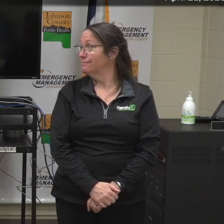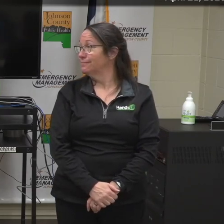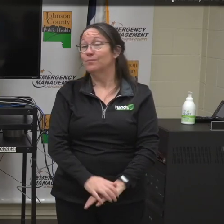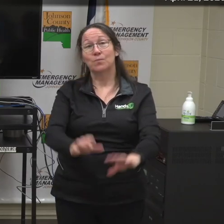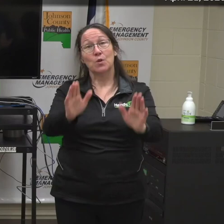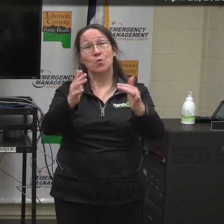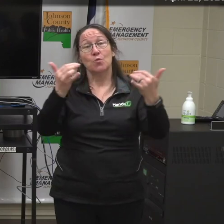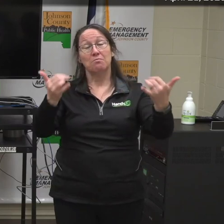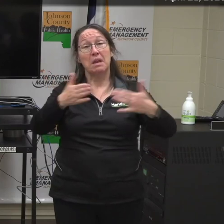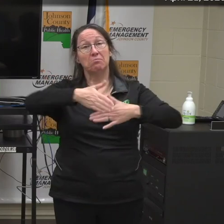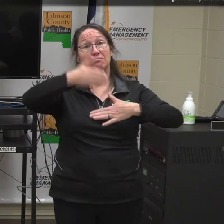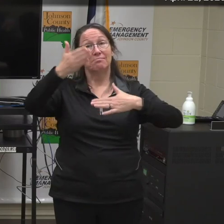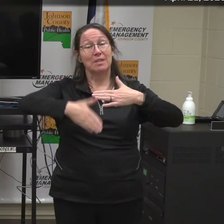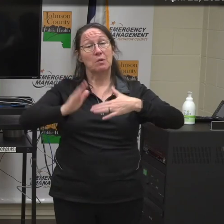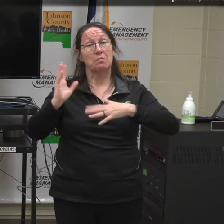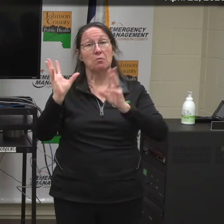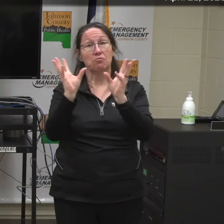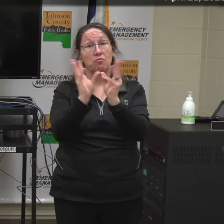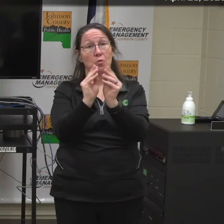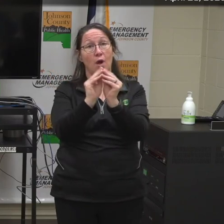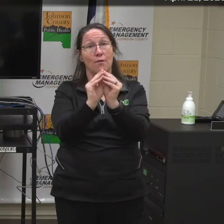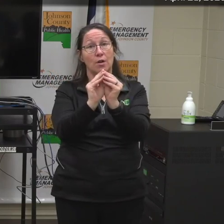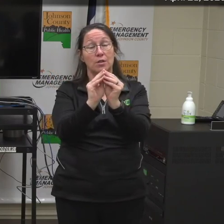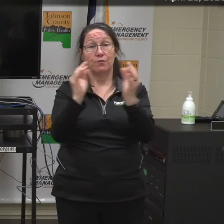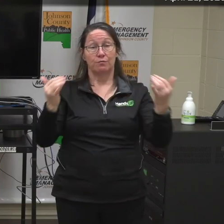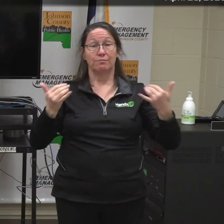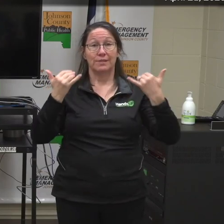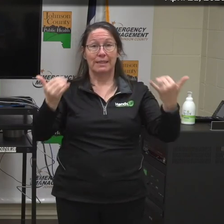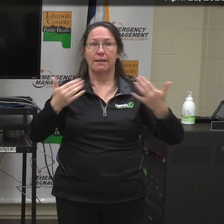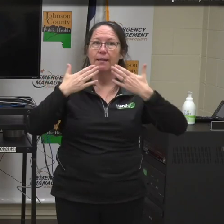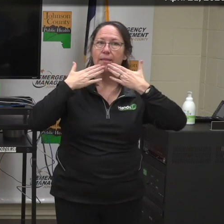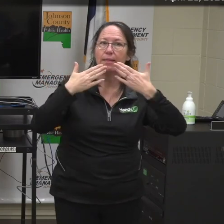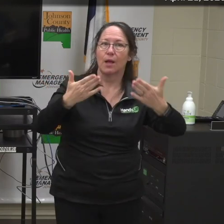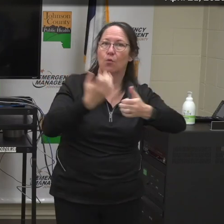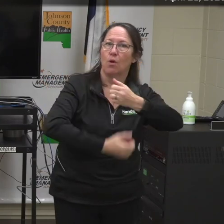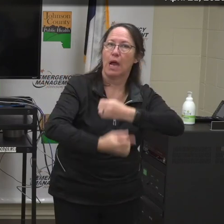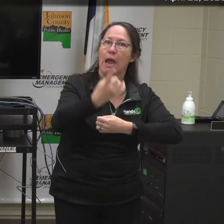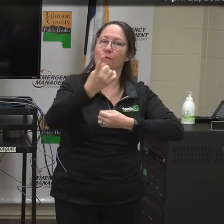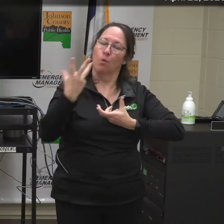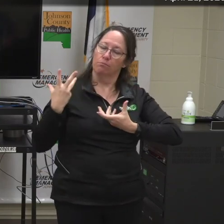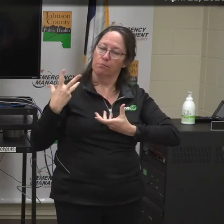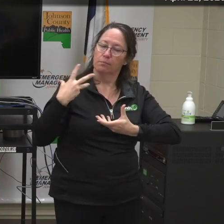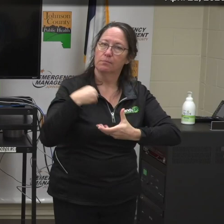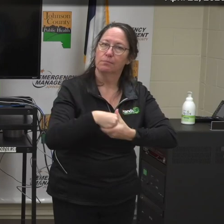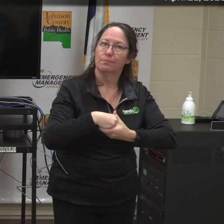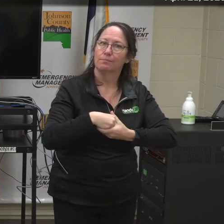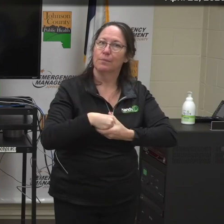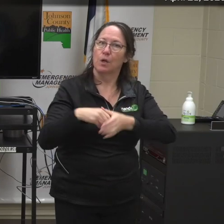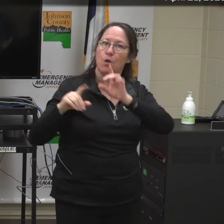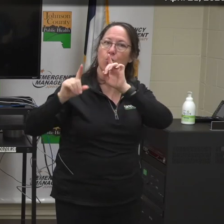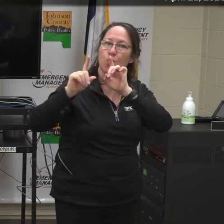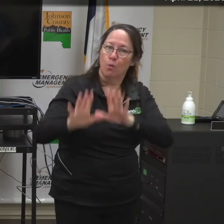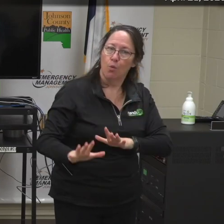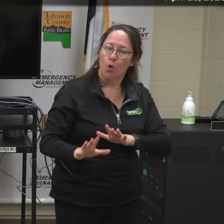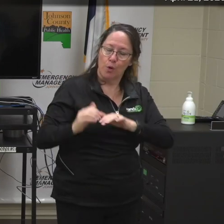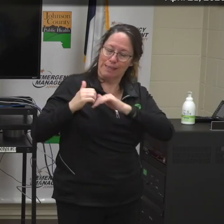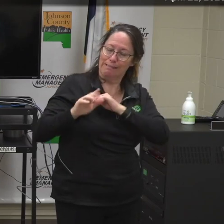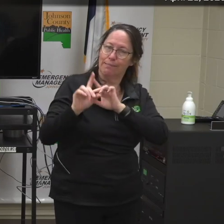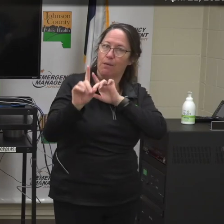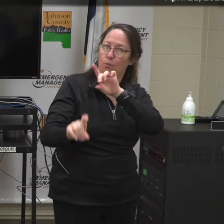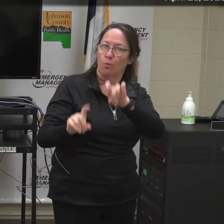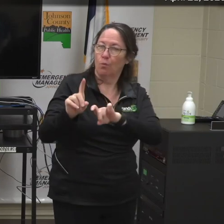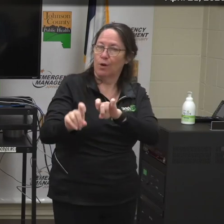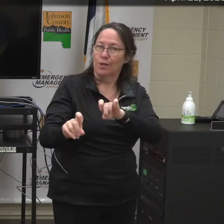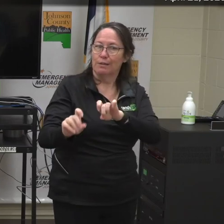So that concludes our press conference for today. Thank you again to everybody who participated, for the reporters who sent in